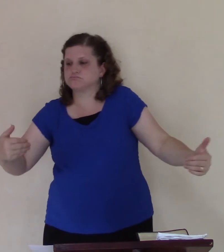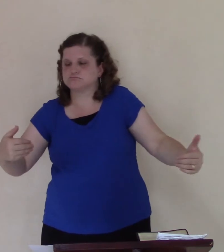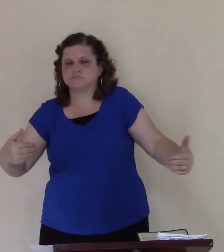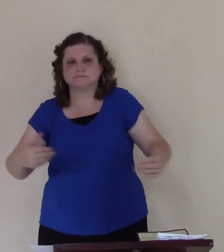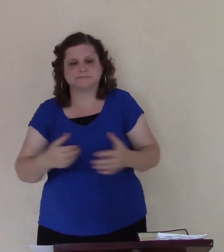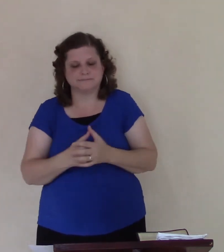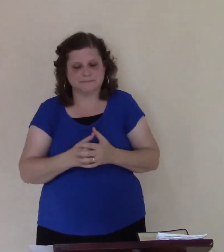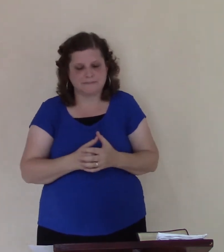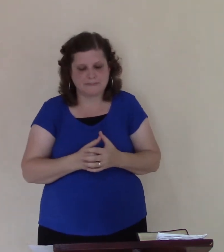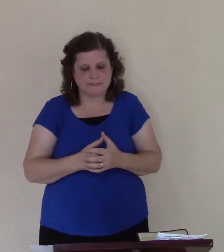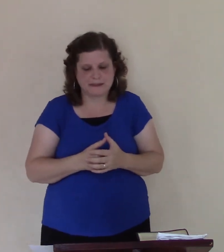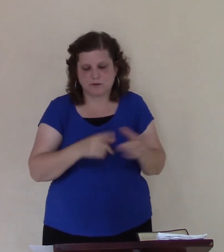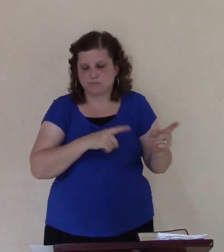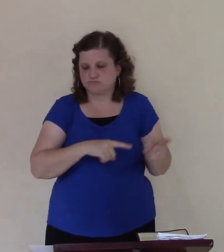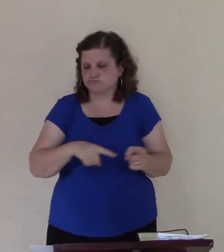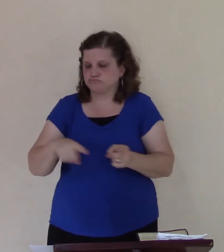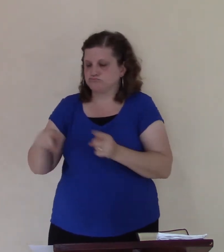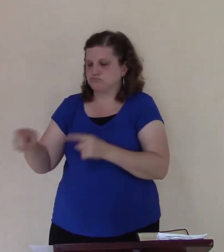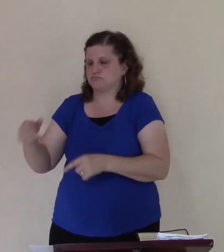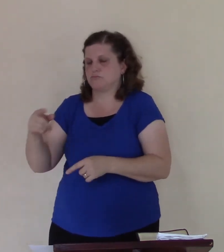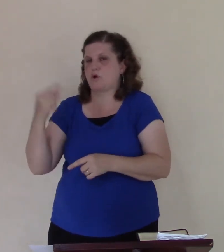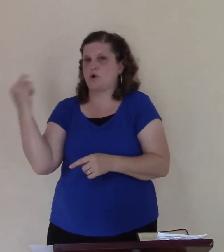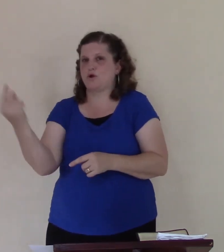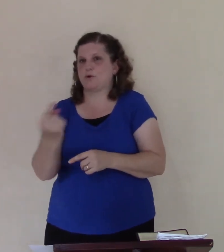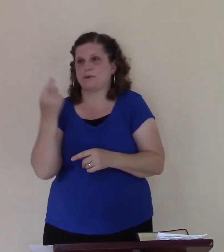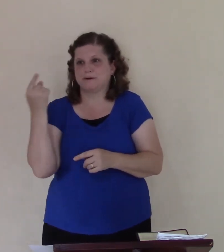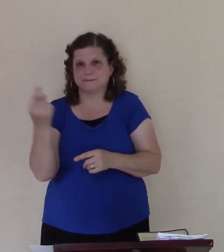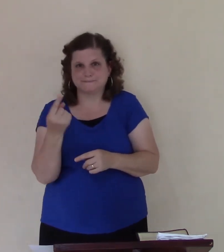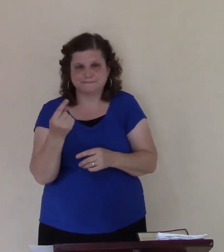Instead, goes off by himself, and he's sitting down,